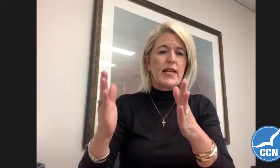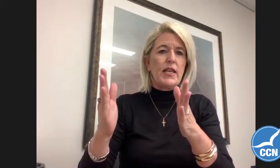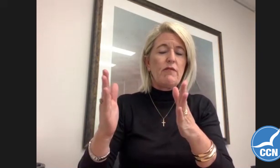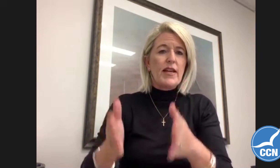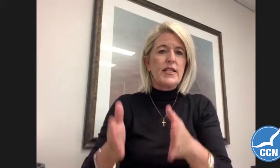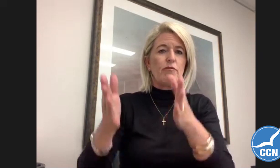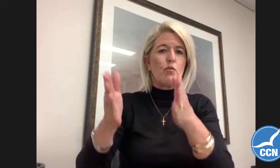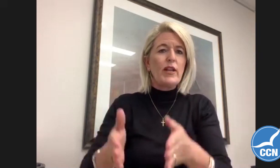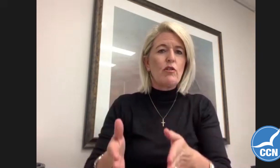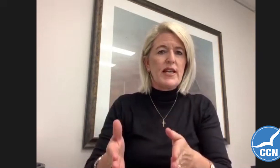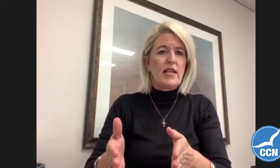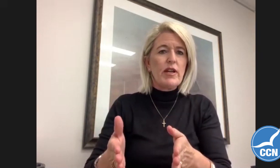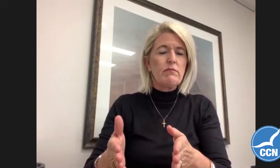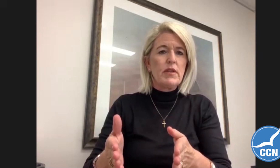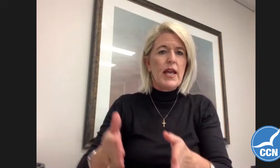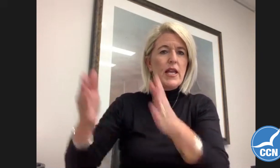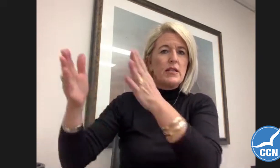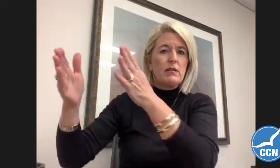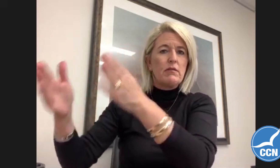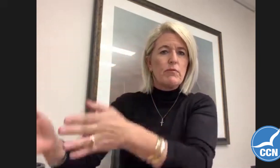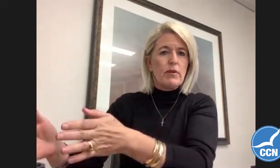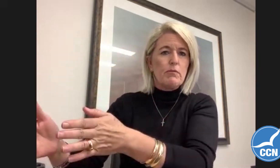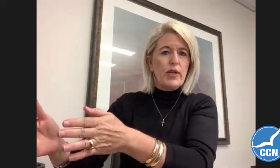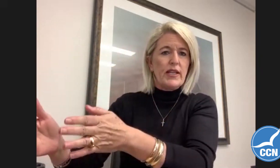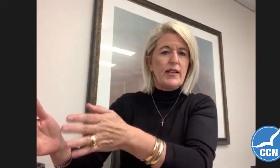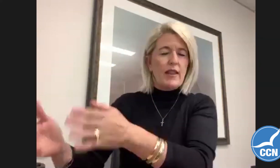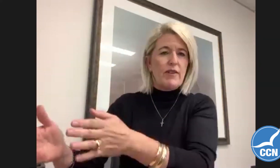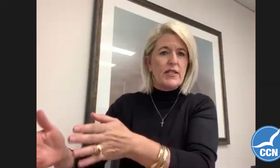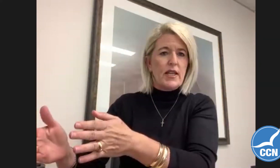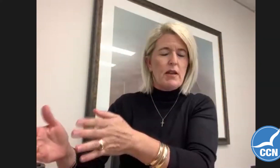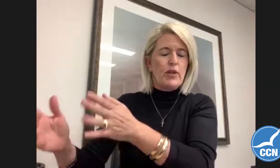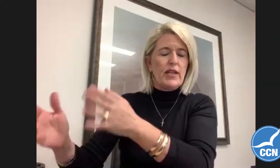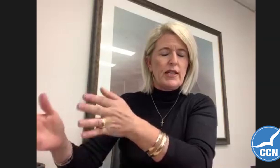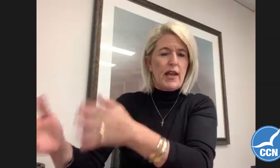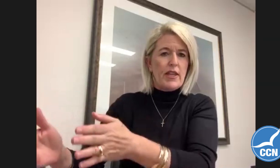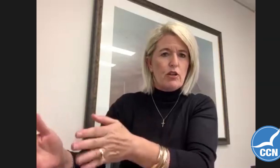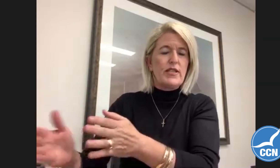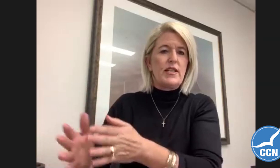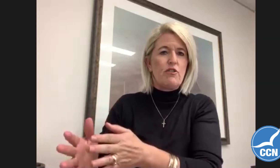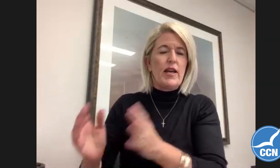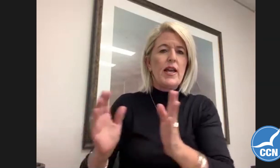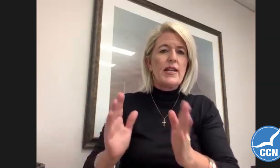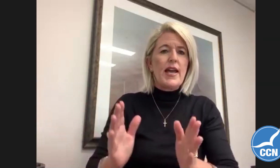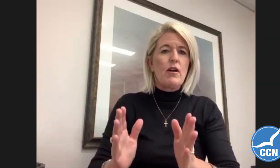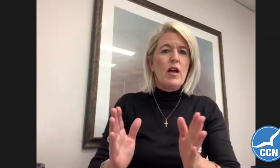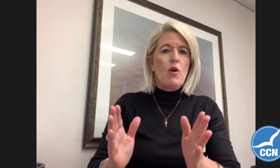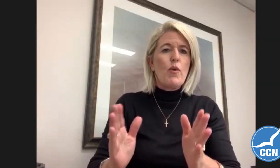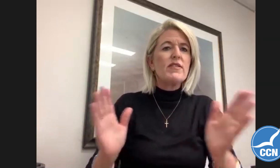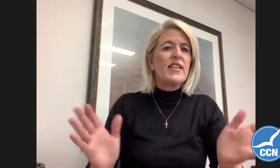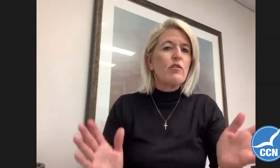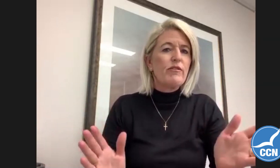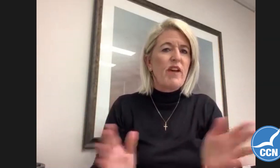They're taking vaccine from one lockdown area and putting it in another vaccine putting it in another lockdown area. Now